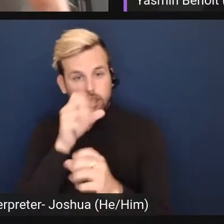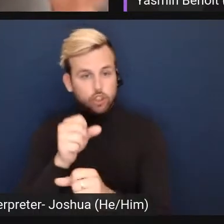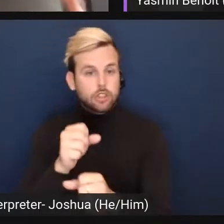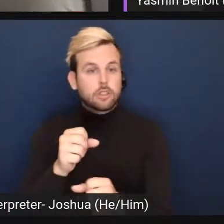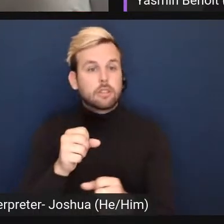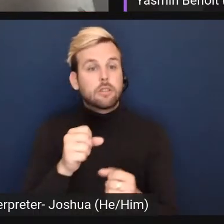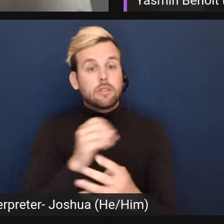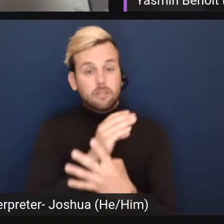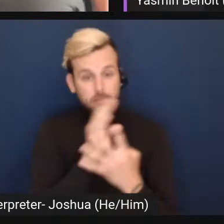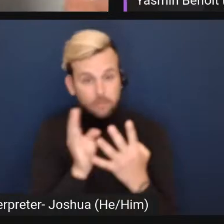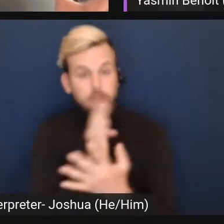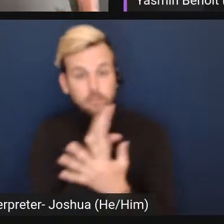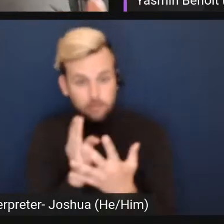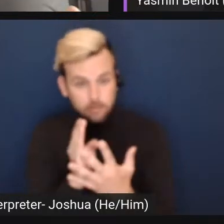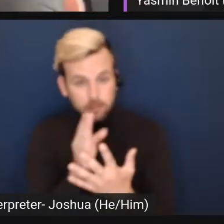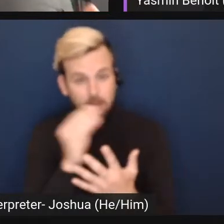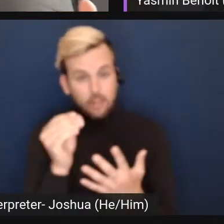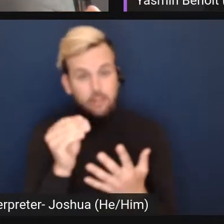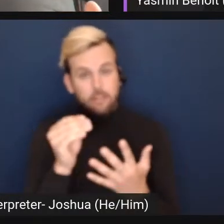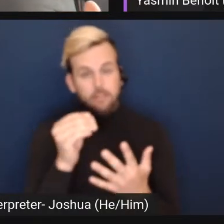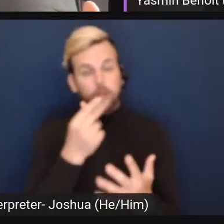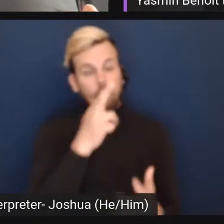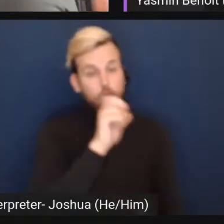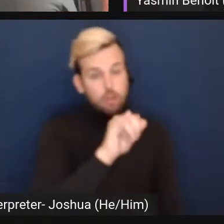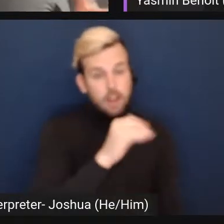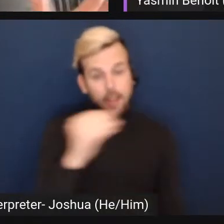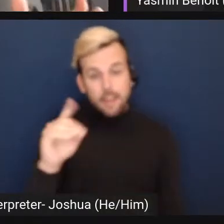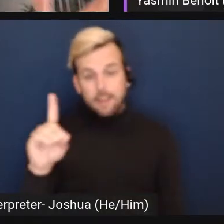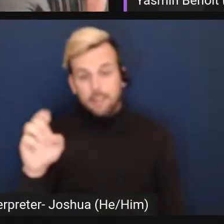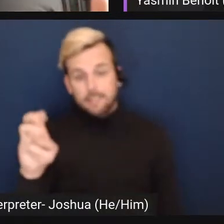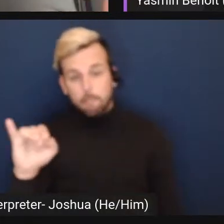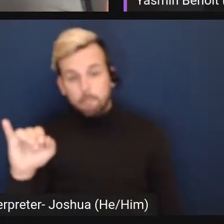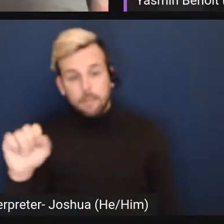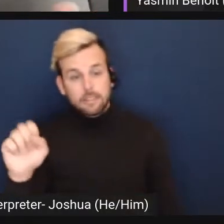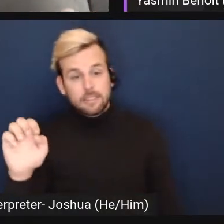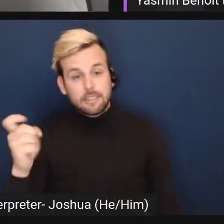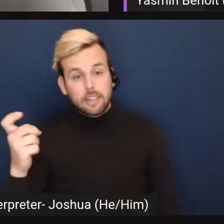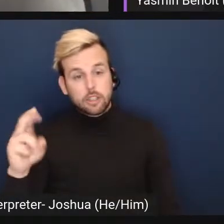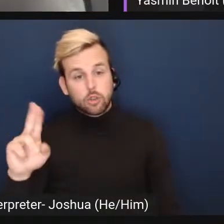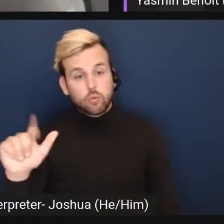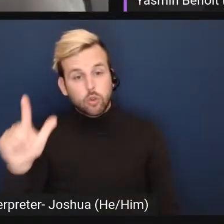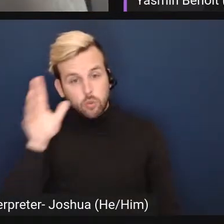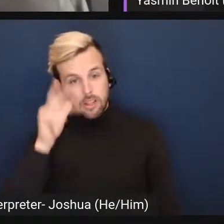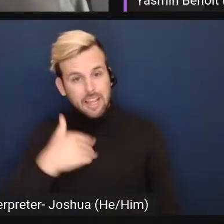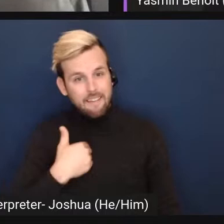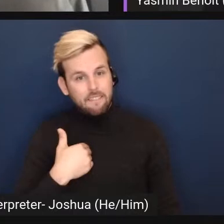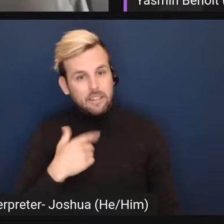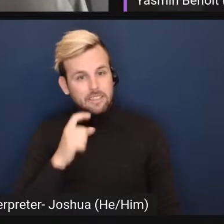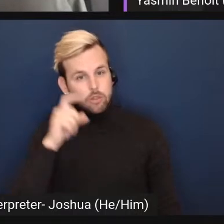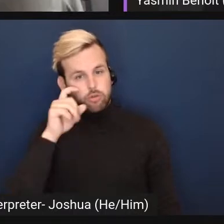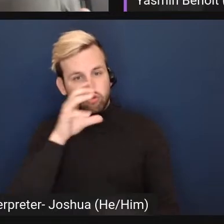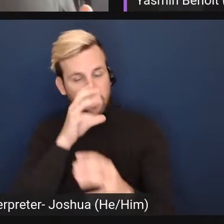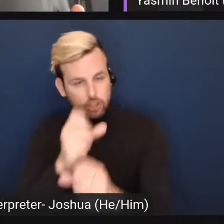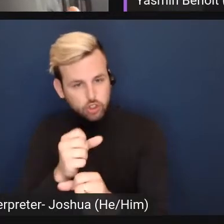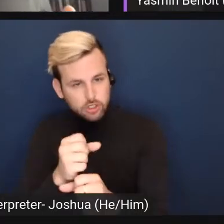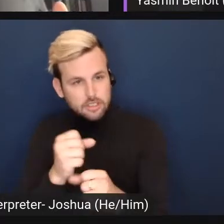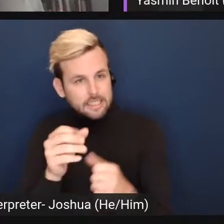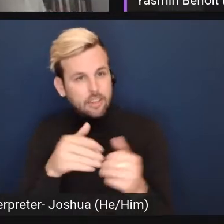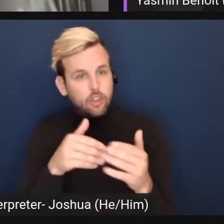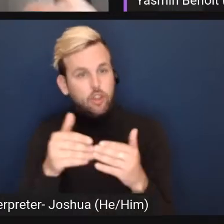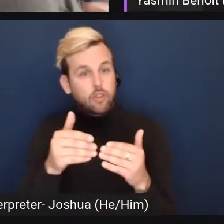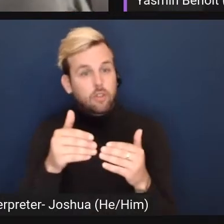that spectrum. then gray and demisexual people will experience sexual attraction either